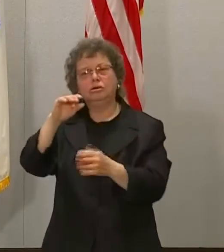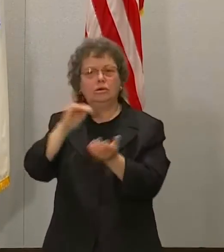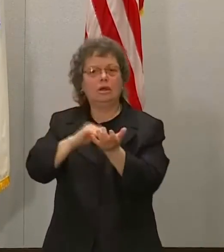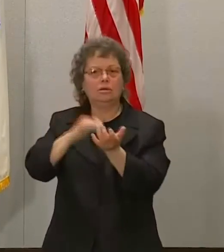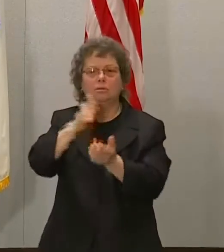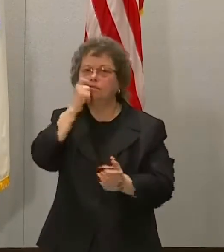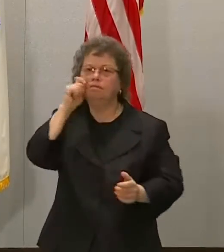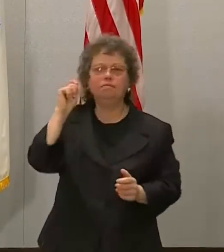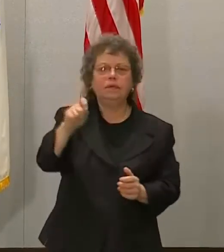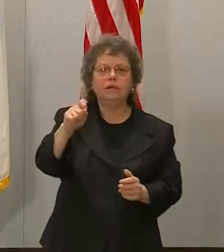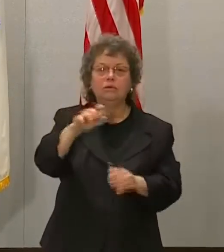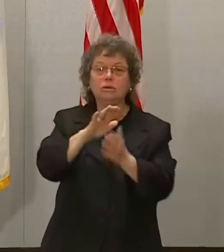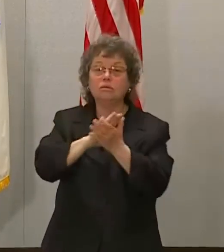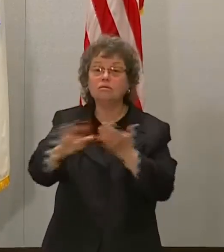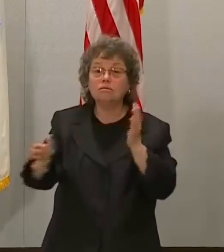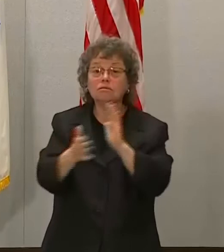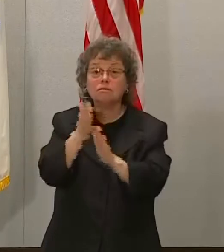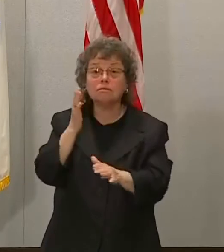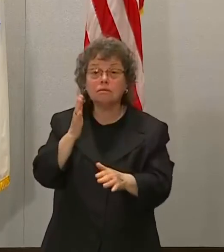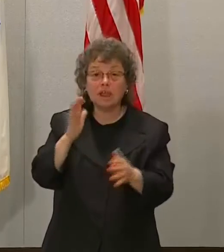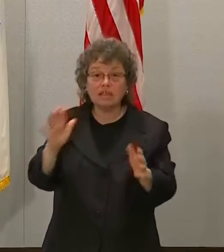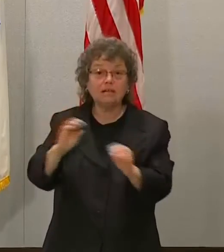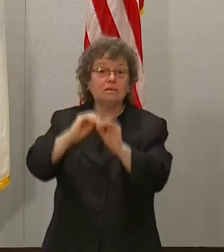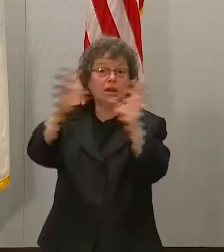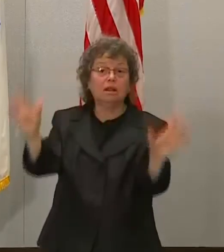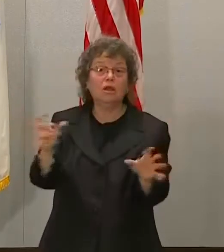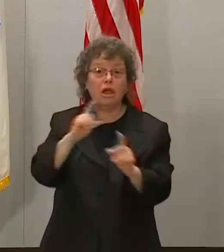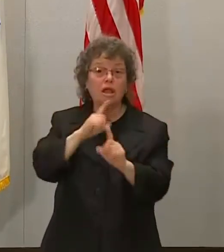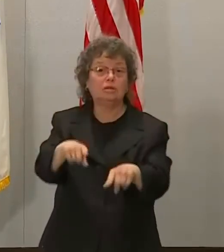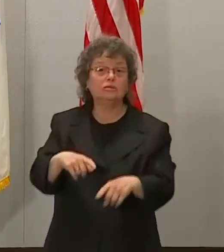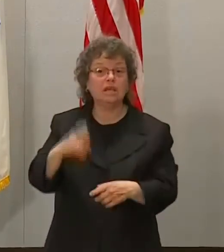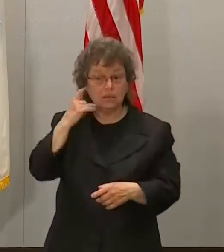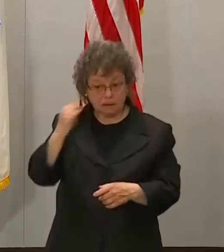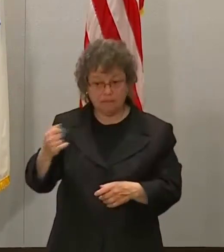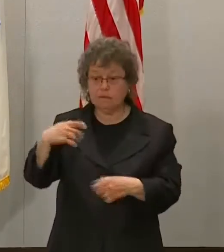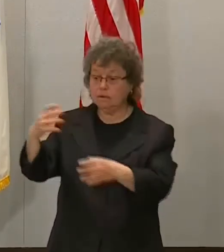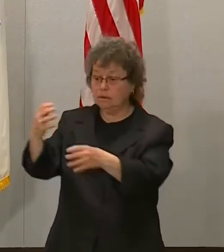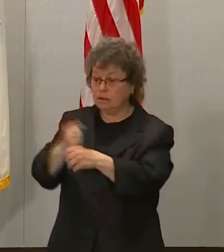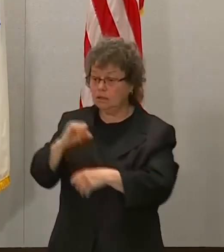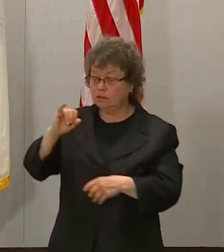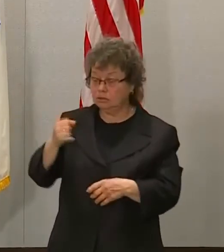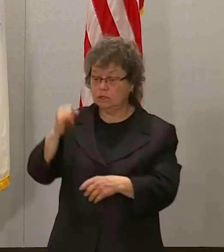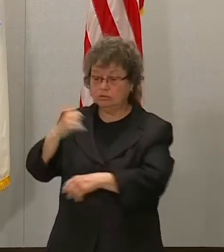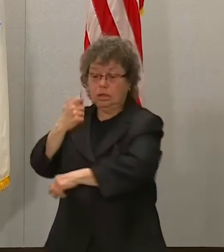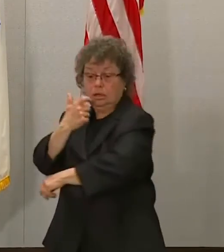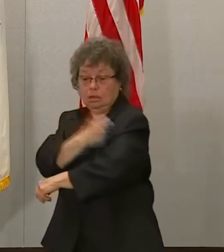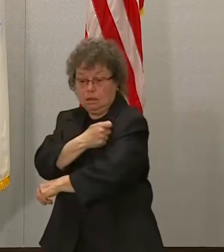that guidance is pretty clear for people. If you got a J&J and you got it, you know, a month ago,